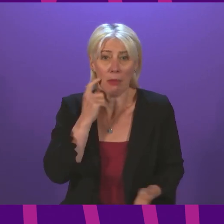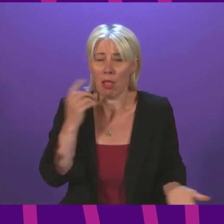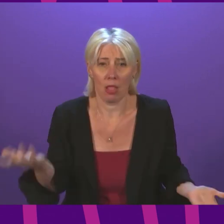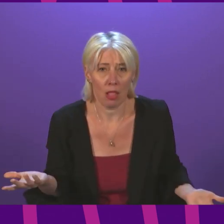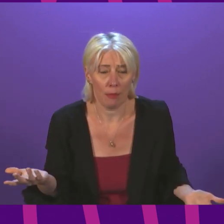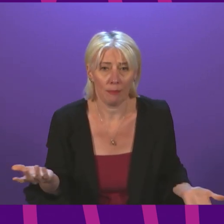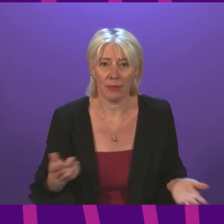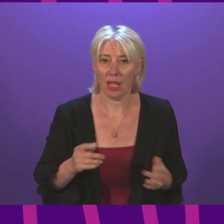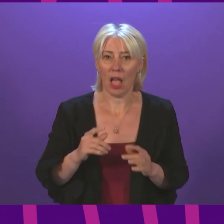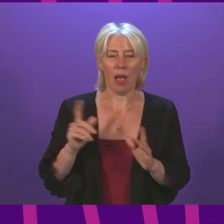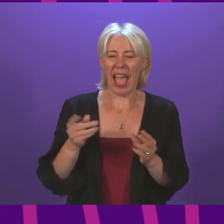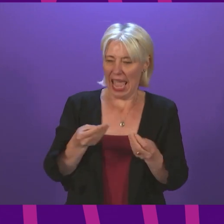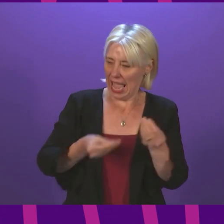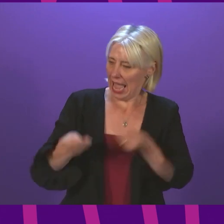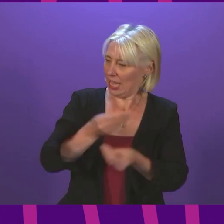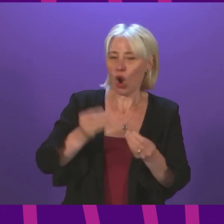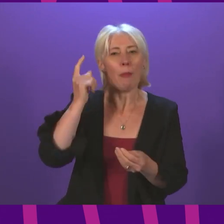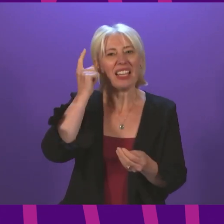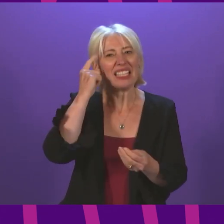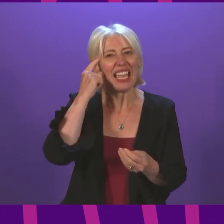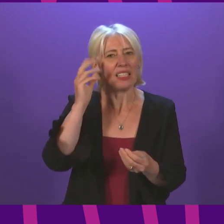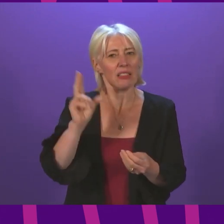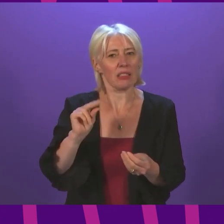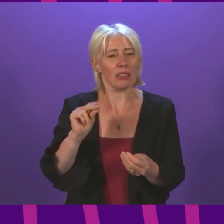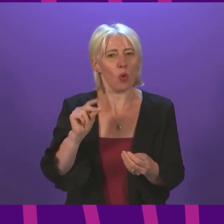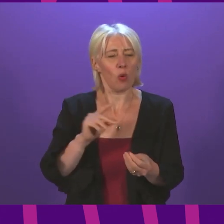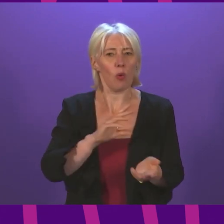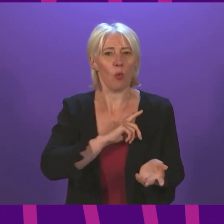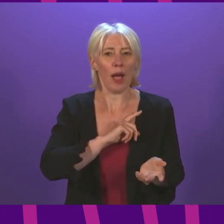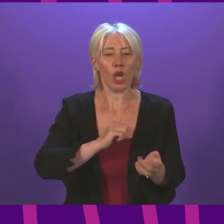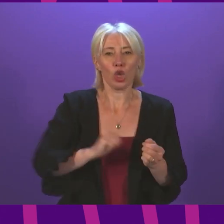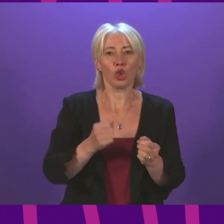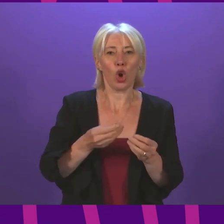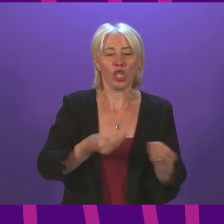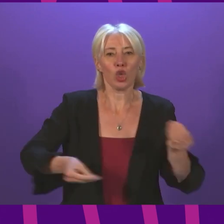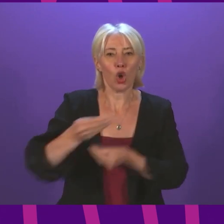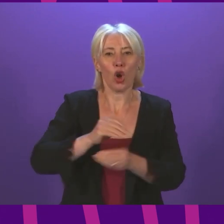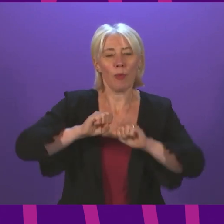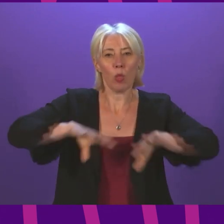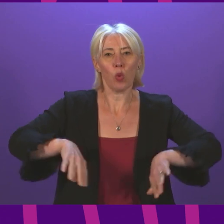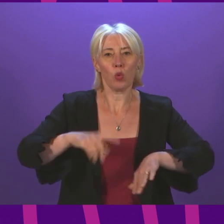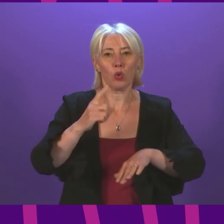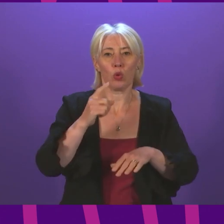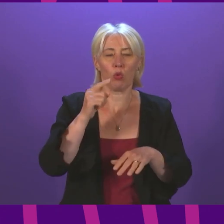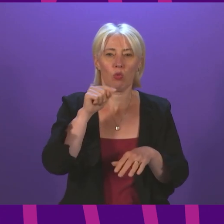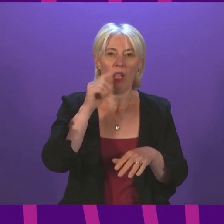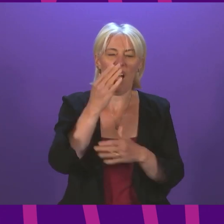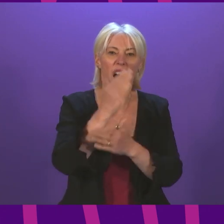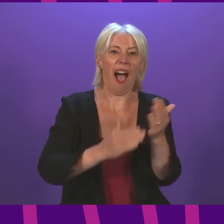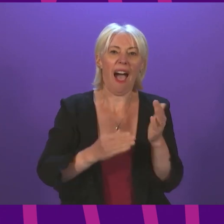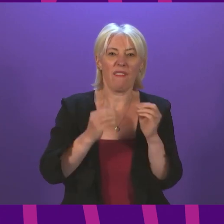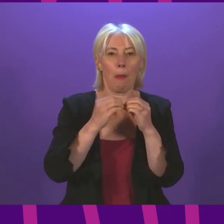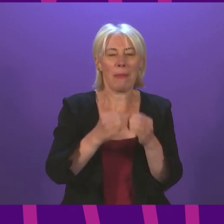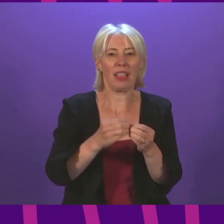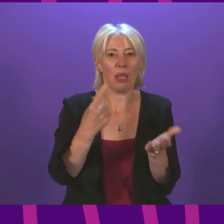not even make any sort of economic sense, given it will result in the Scottish economy losing over half a billion pounds a year. But that is